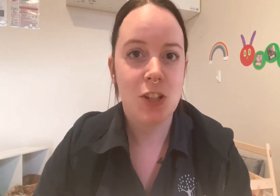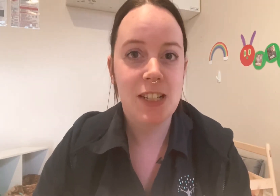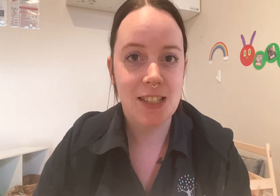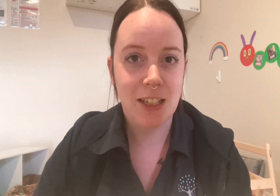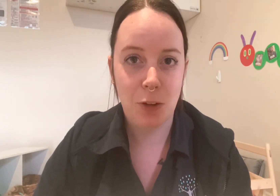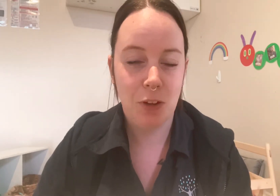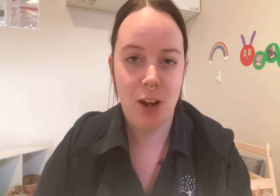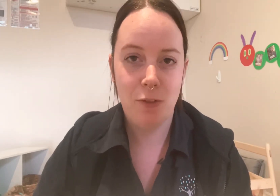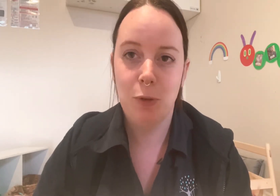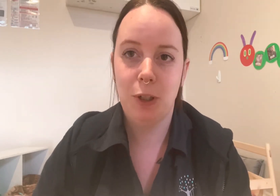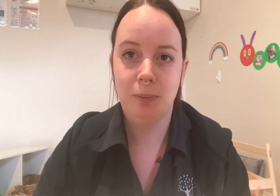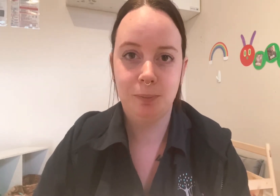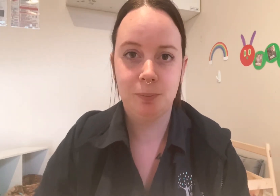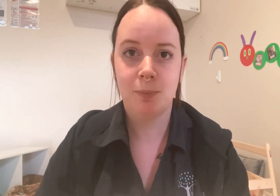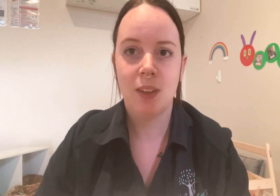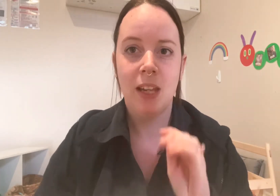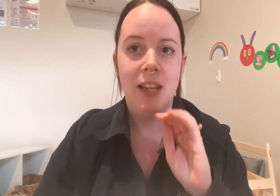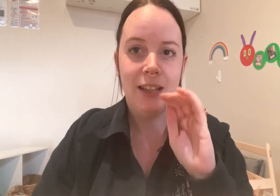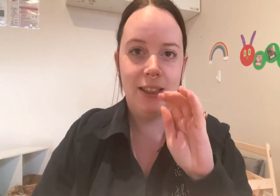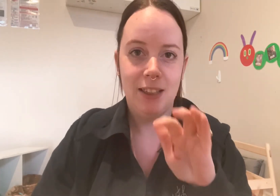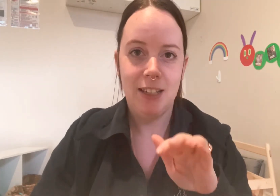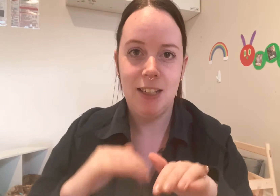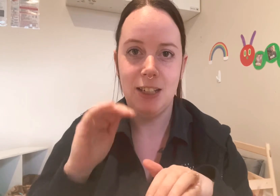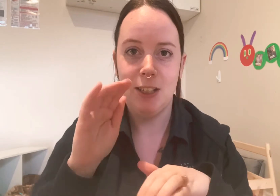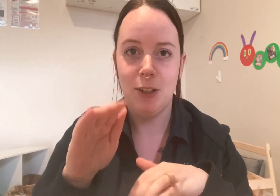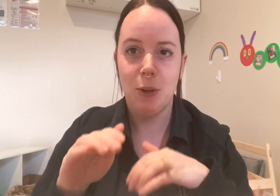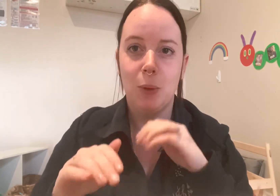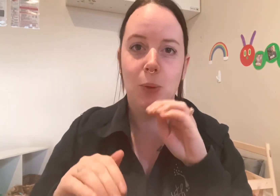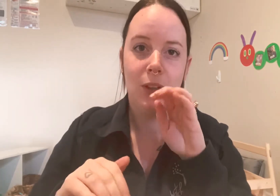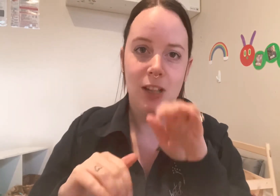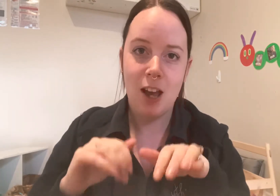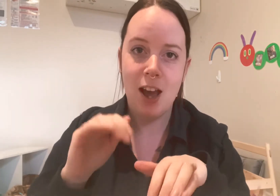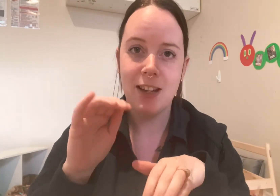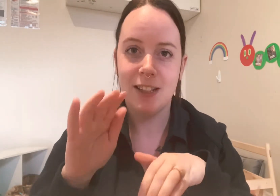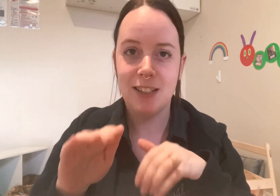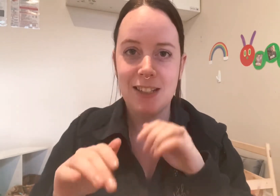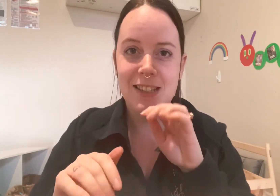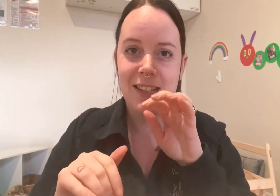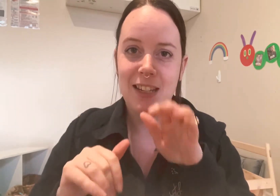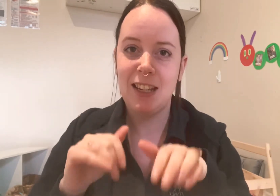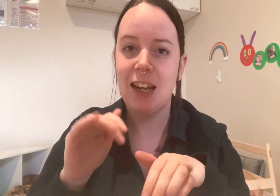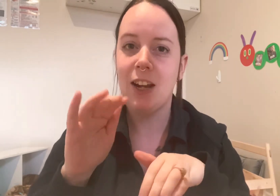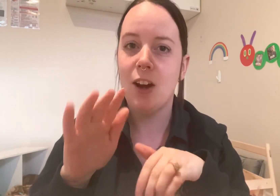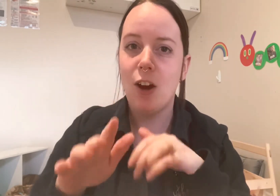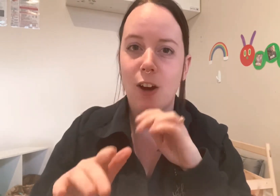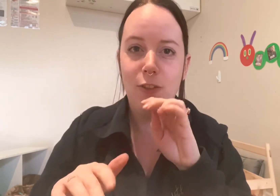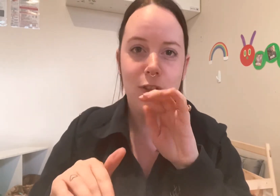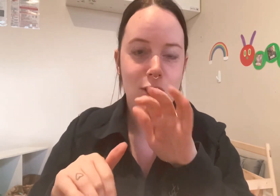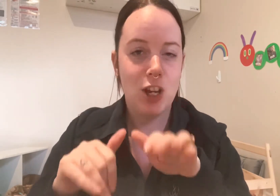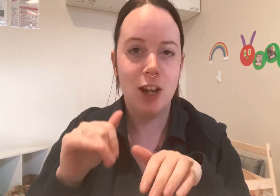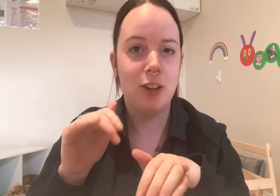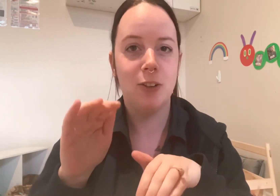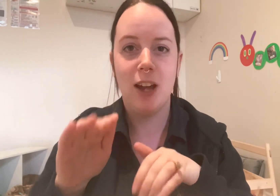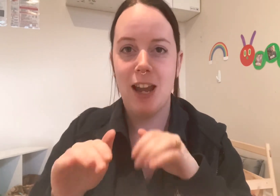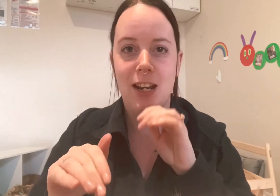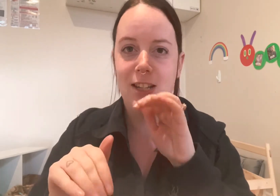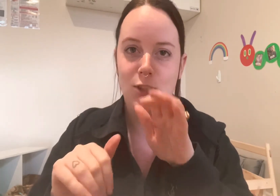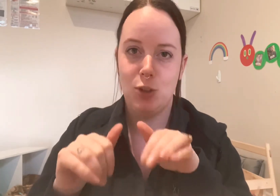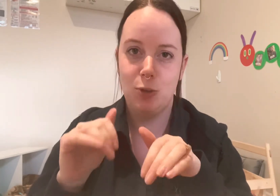here's Leo the Lion for you. Leo the Lion is the king of the jungle and his jaws